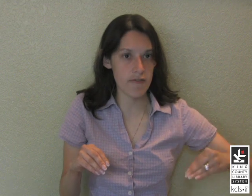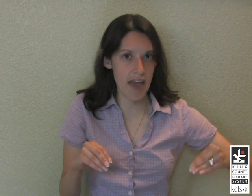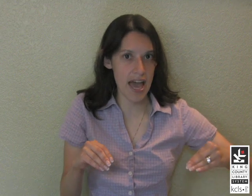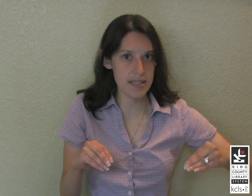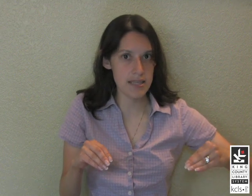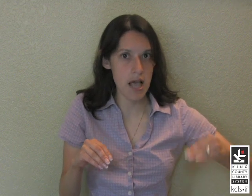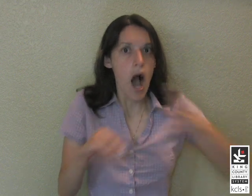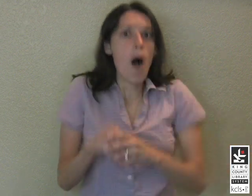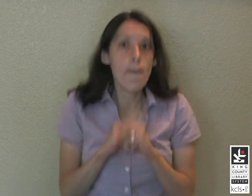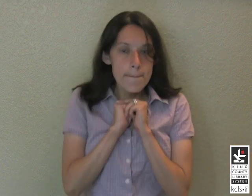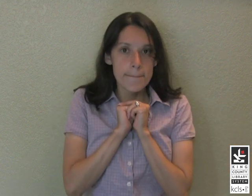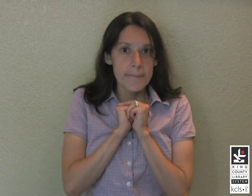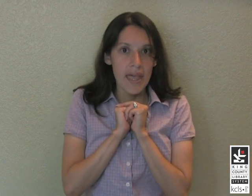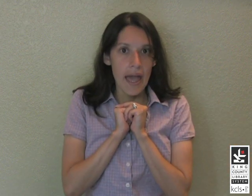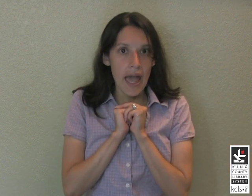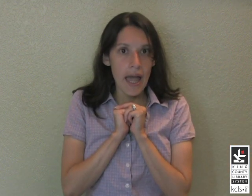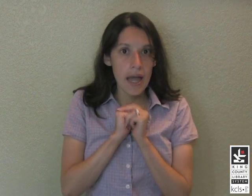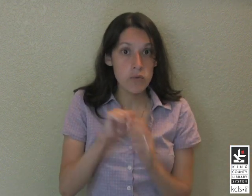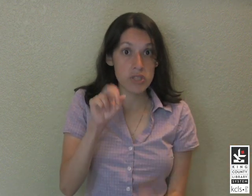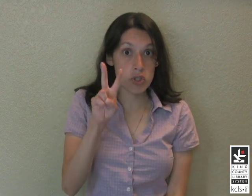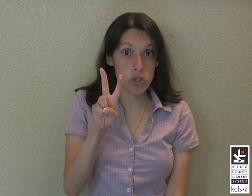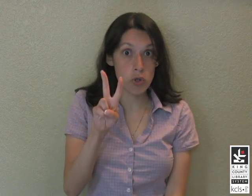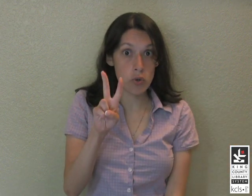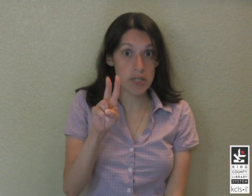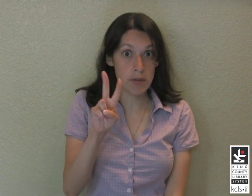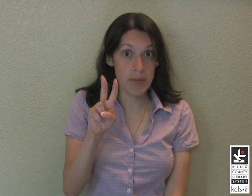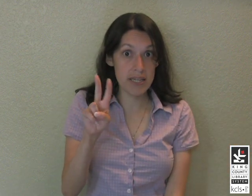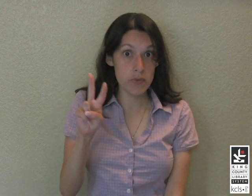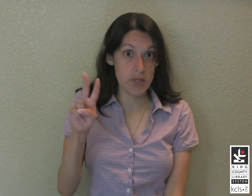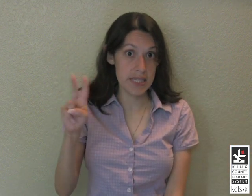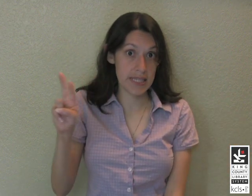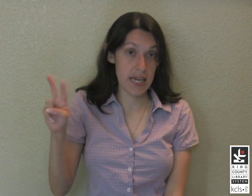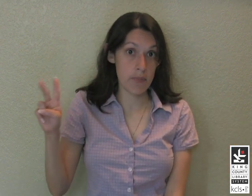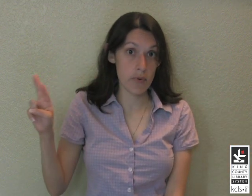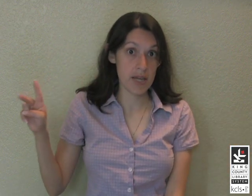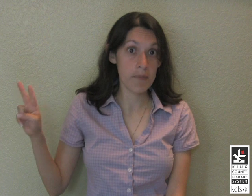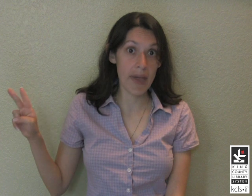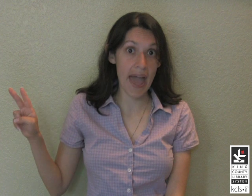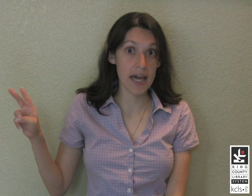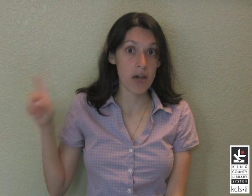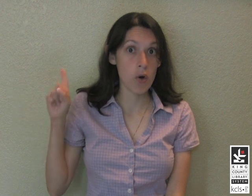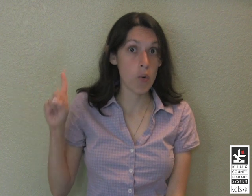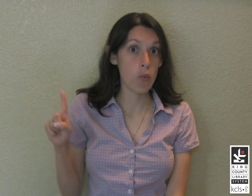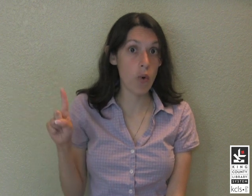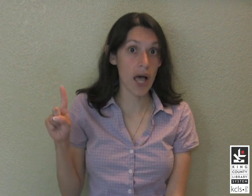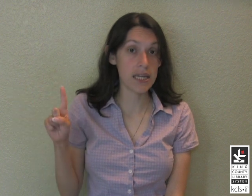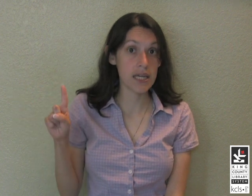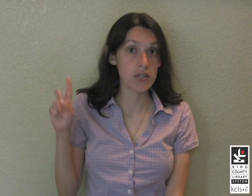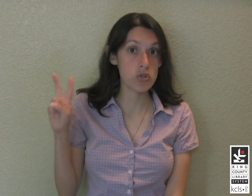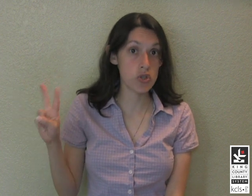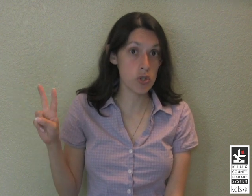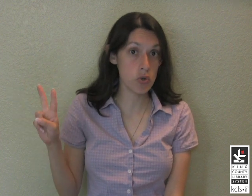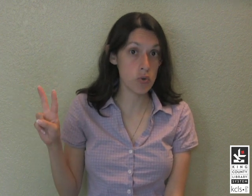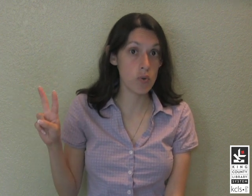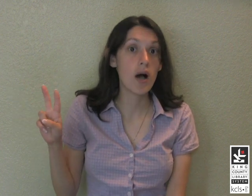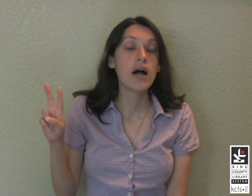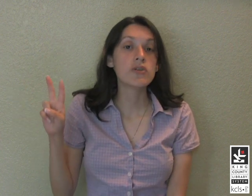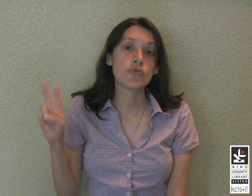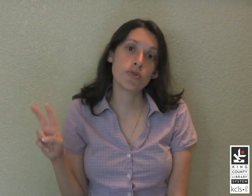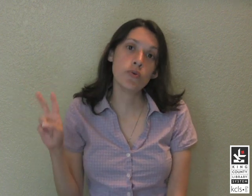fat. And only two little mice went scampering back. One, two, three,